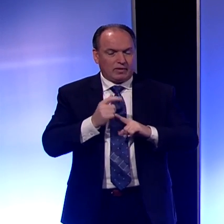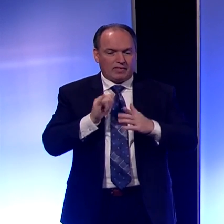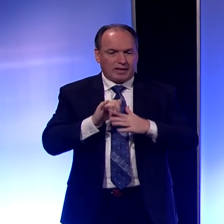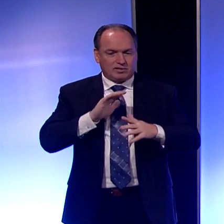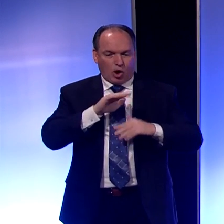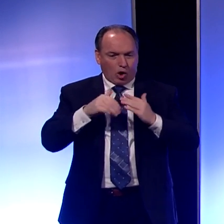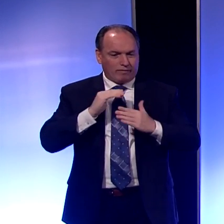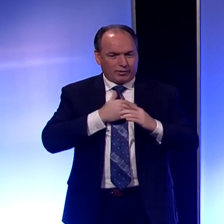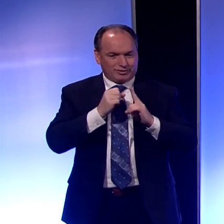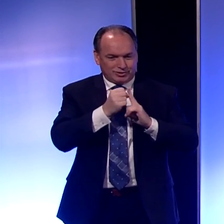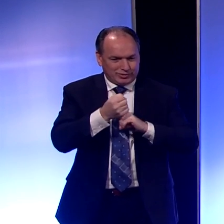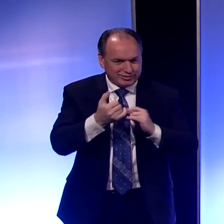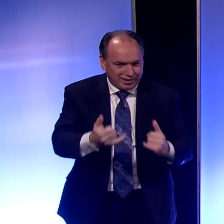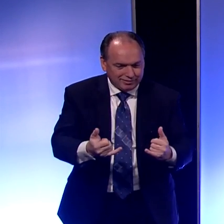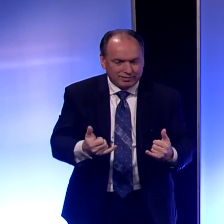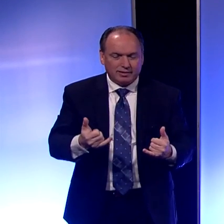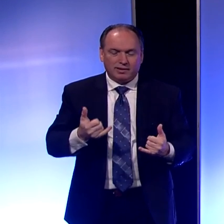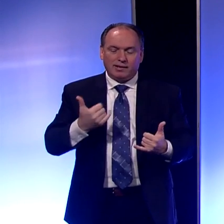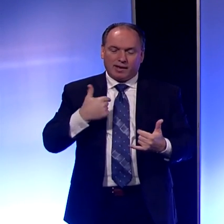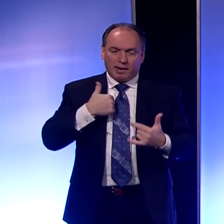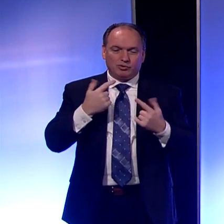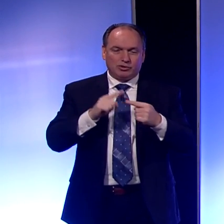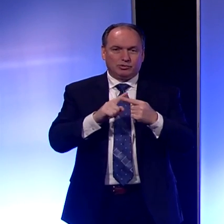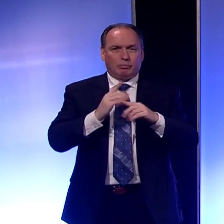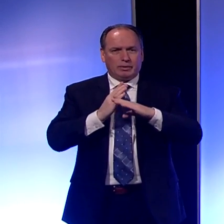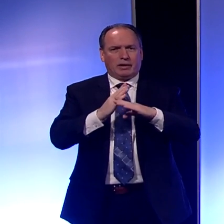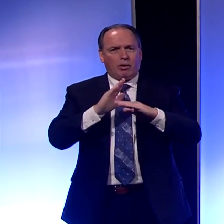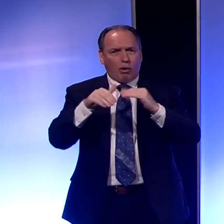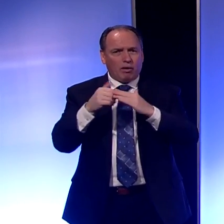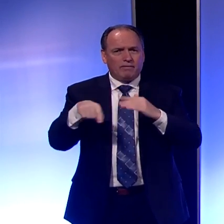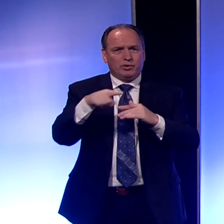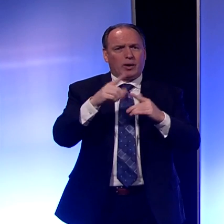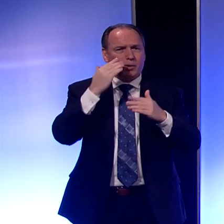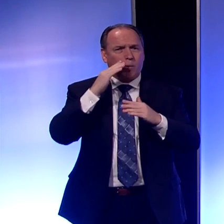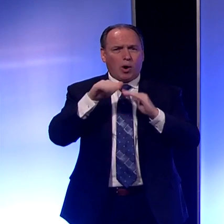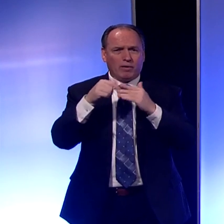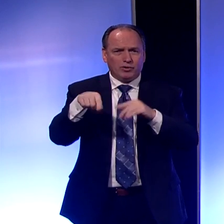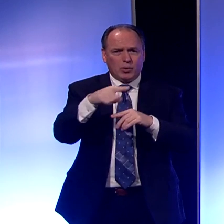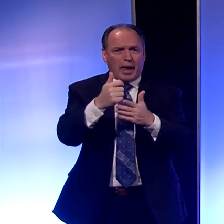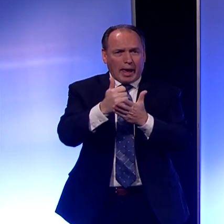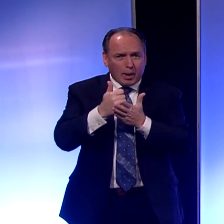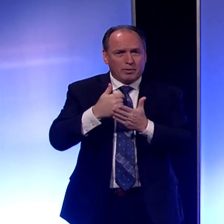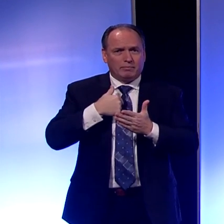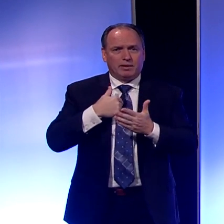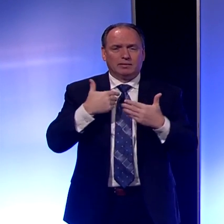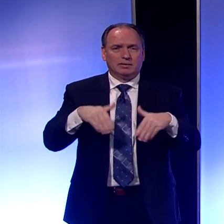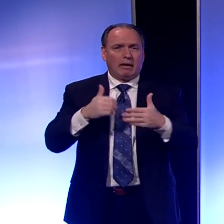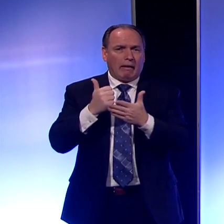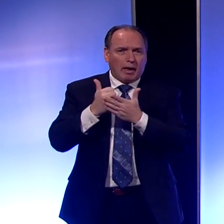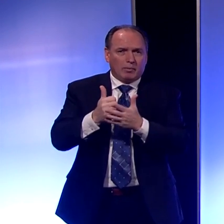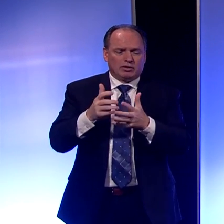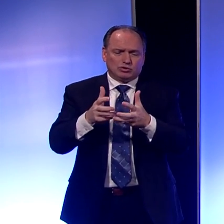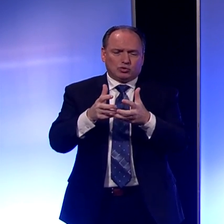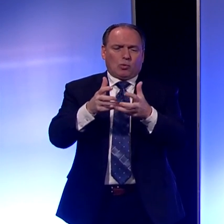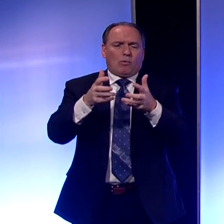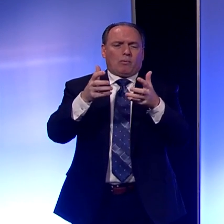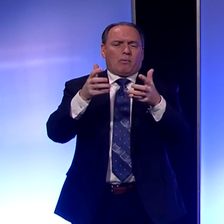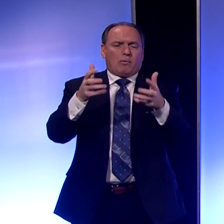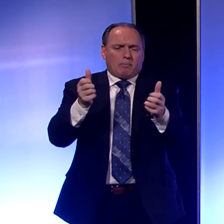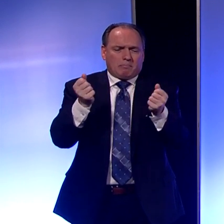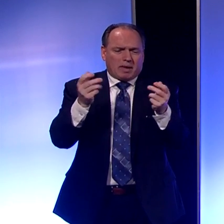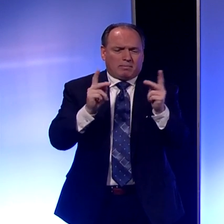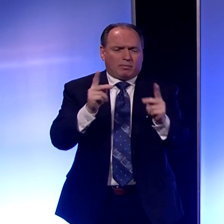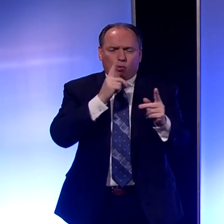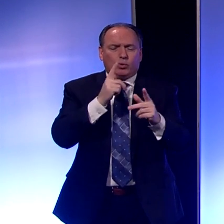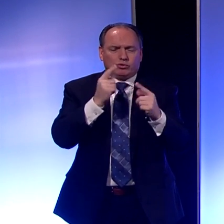all in right now. And I'm trying to be here to protect all of you. And I know all of you are helping me and helping so many out here who are